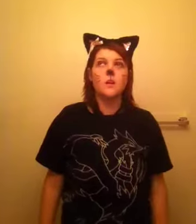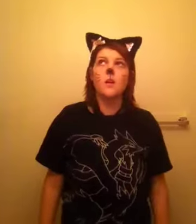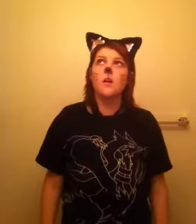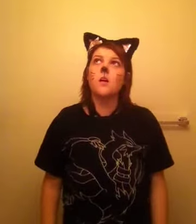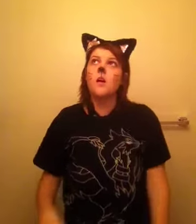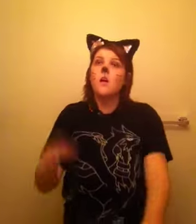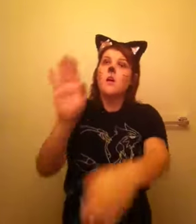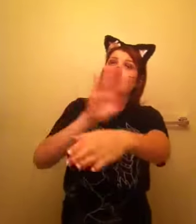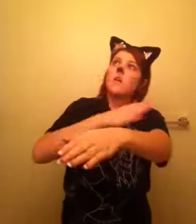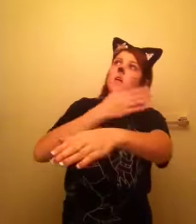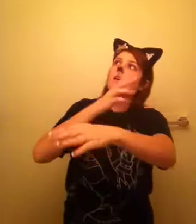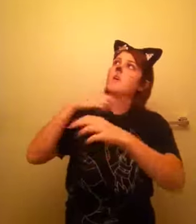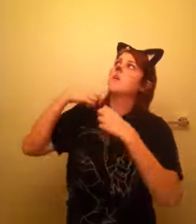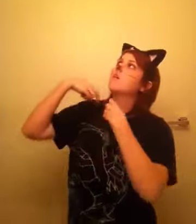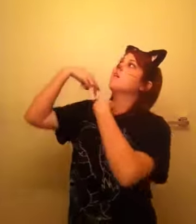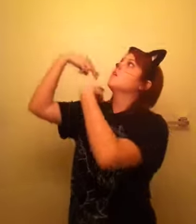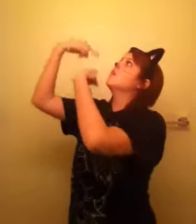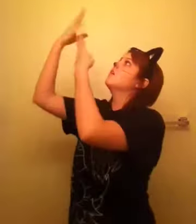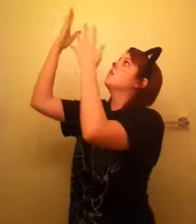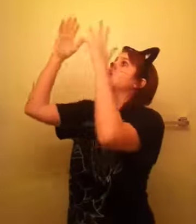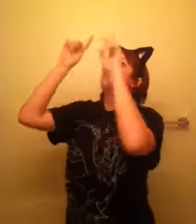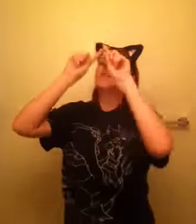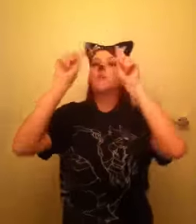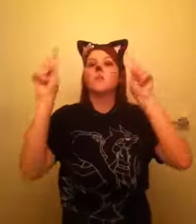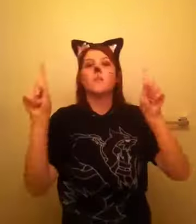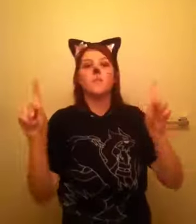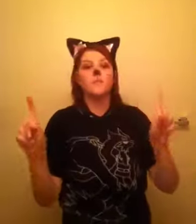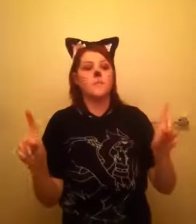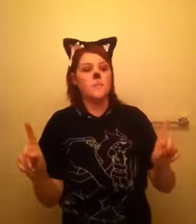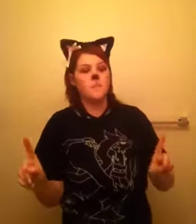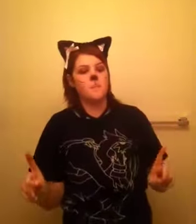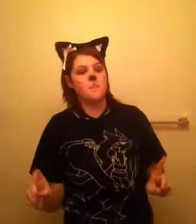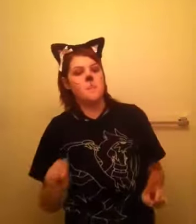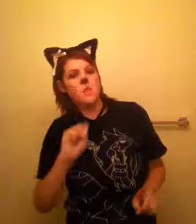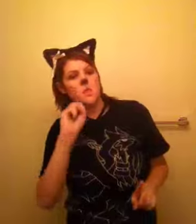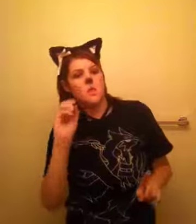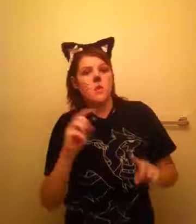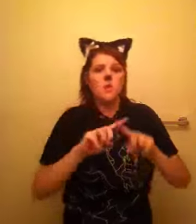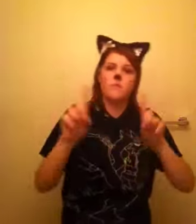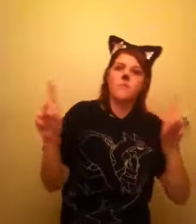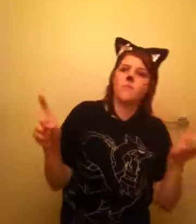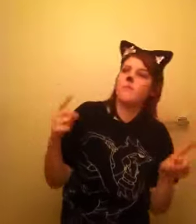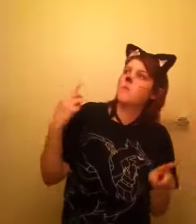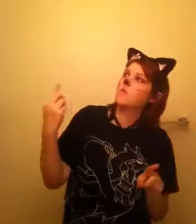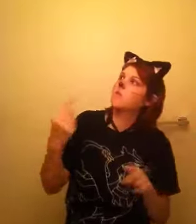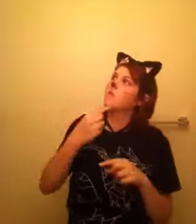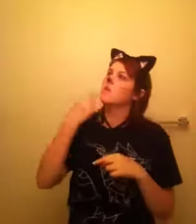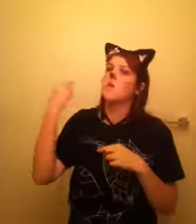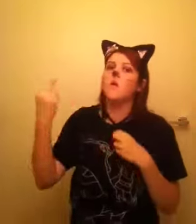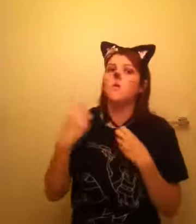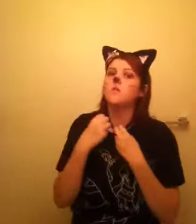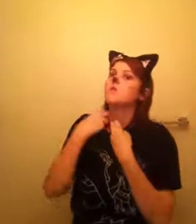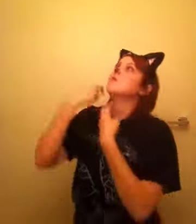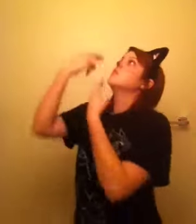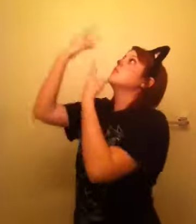And sing another melody completely, so different from the one they're always singing.